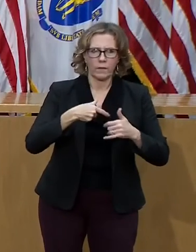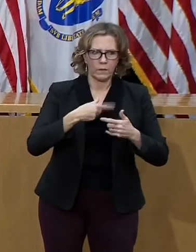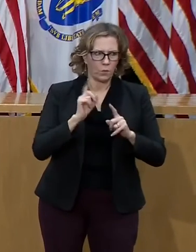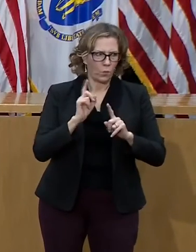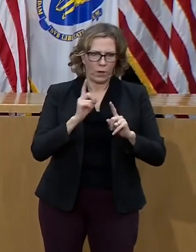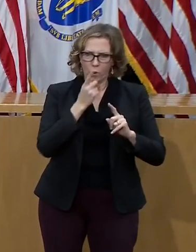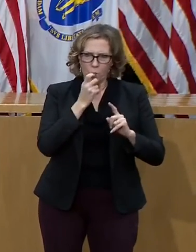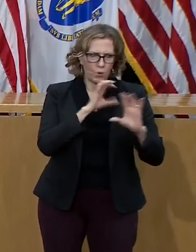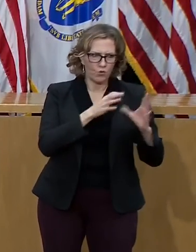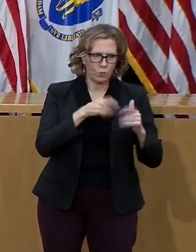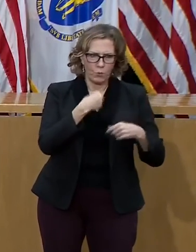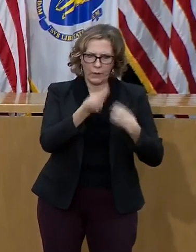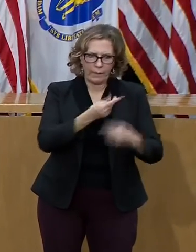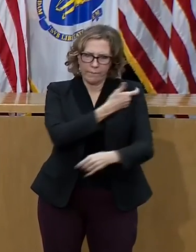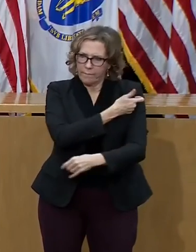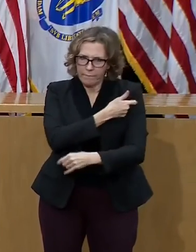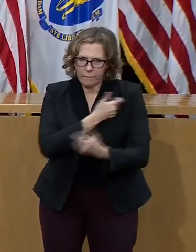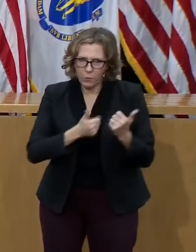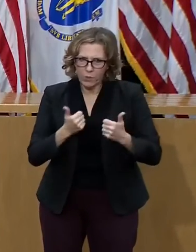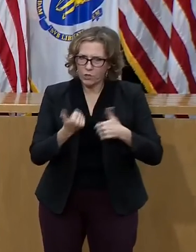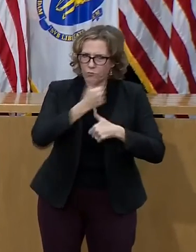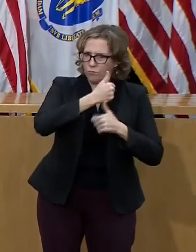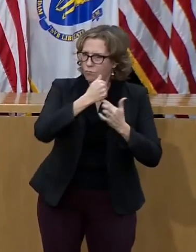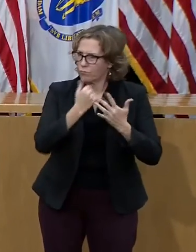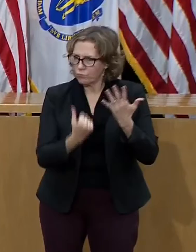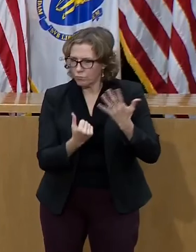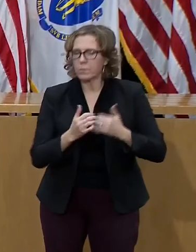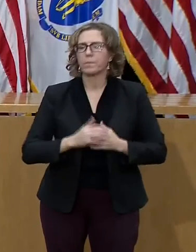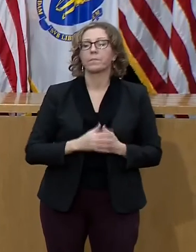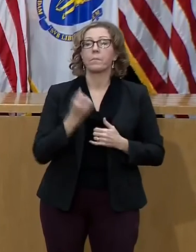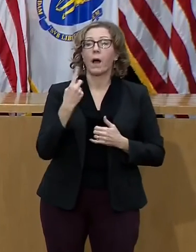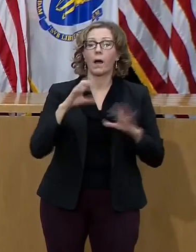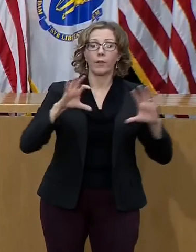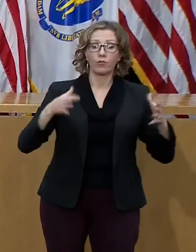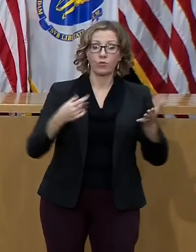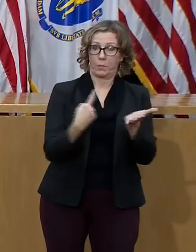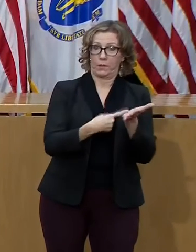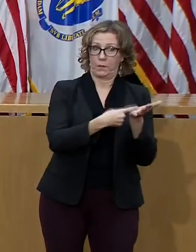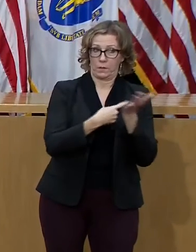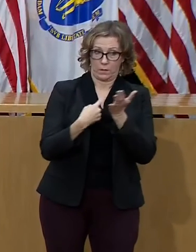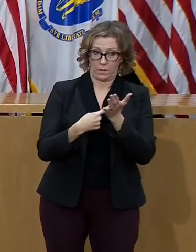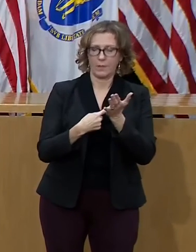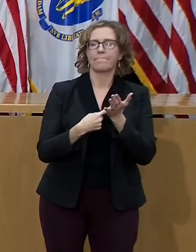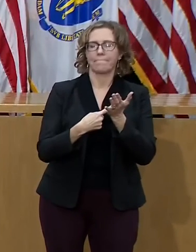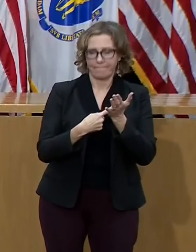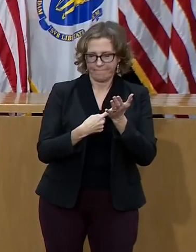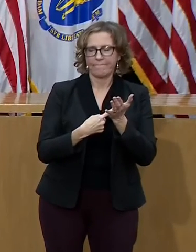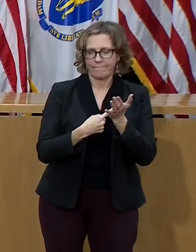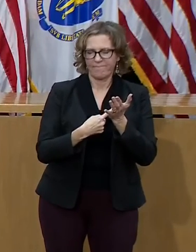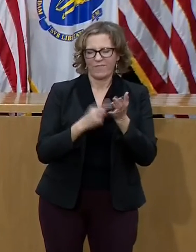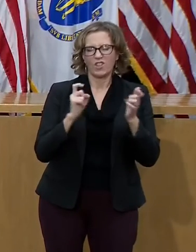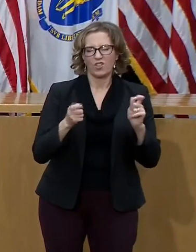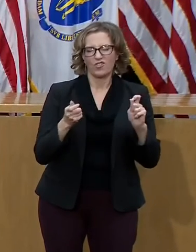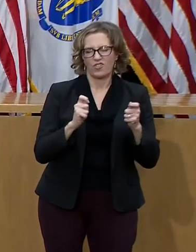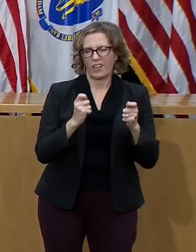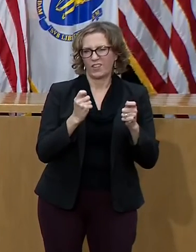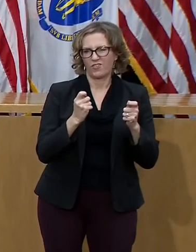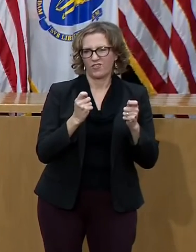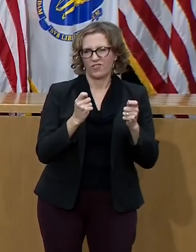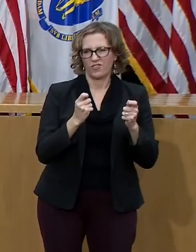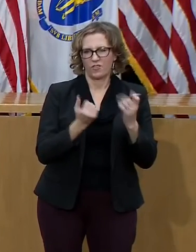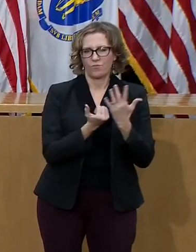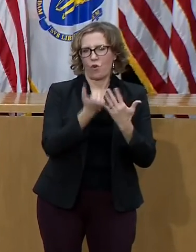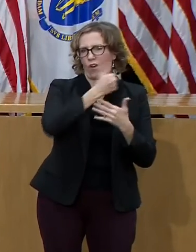The group came to consensus on one single change to the current recommendations, taking into particular